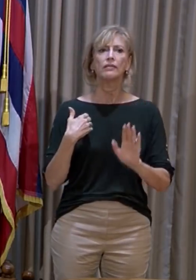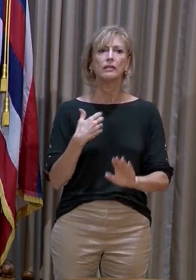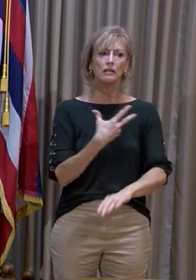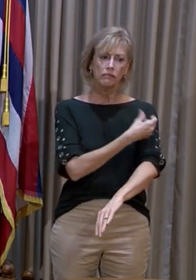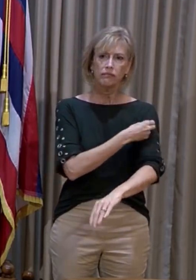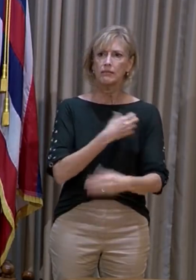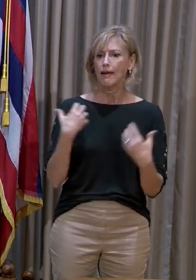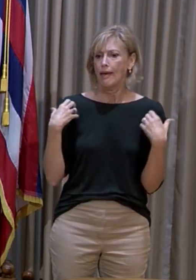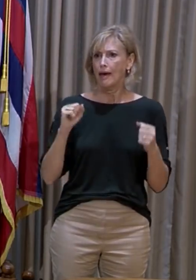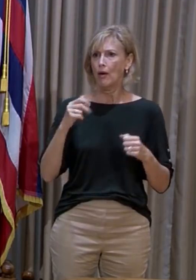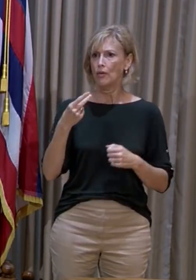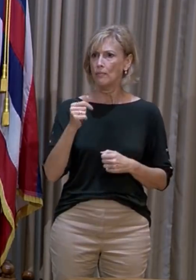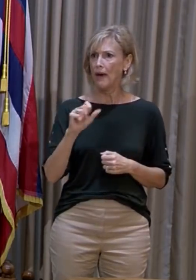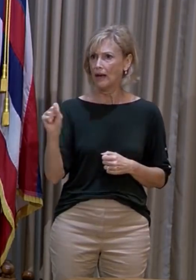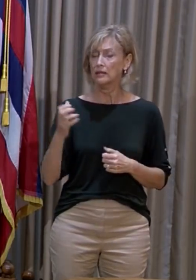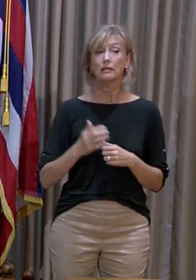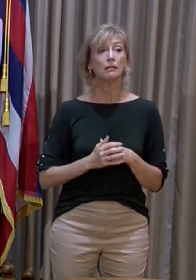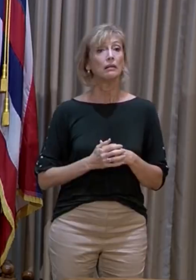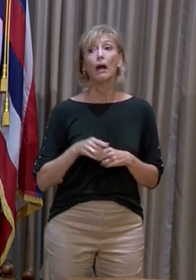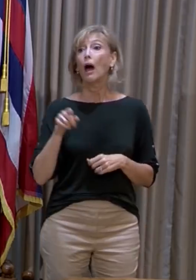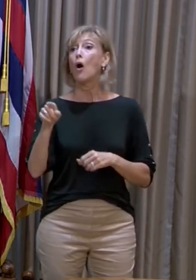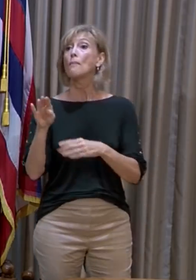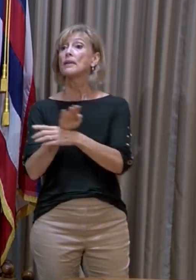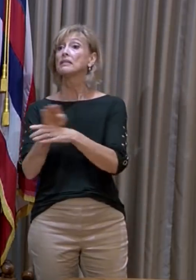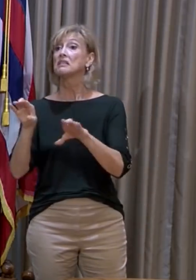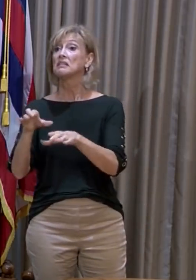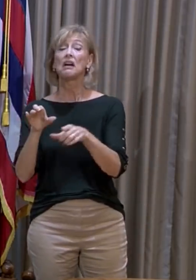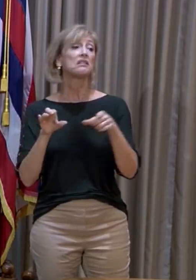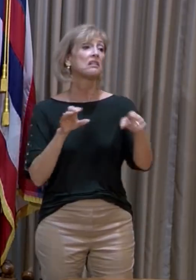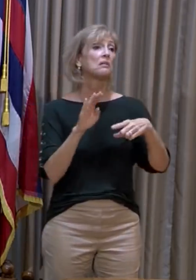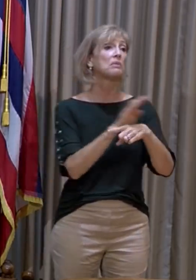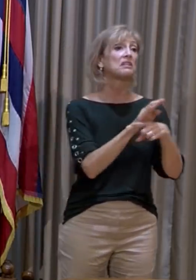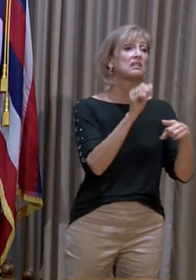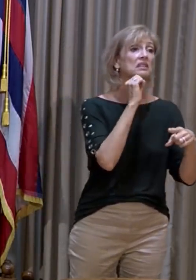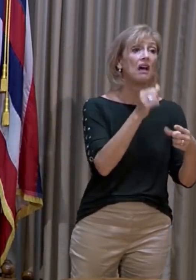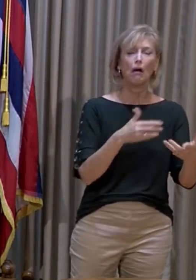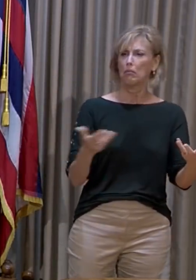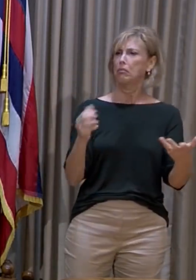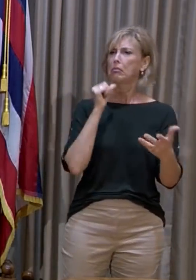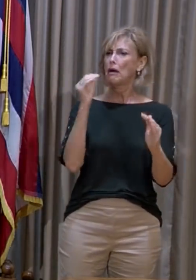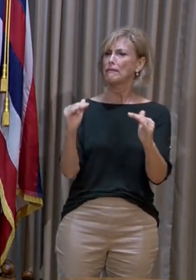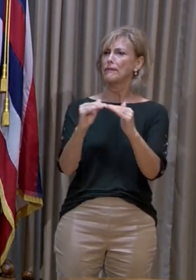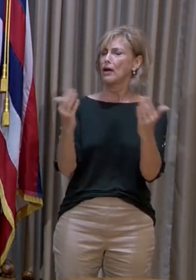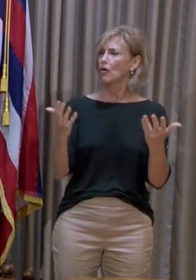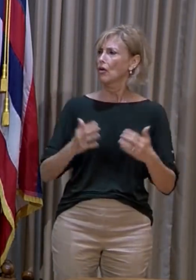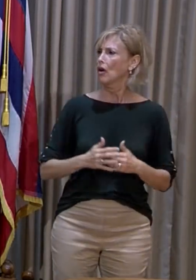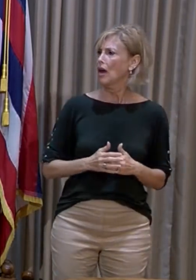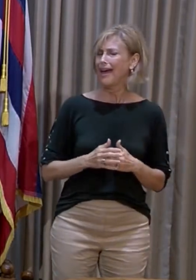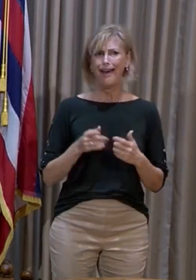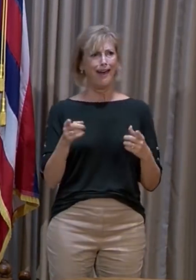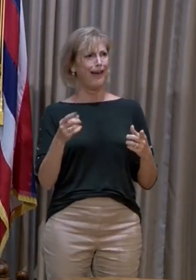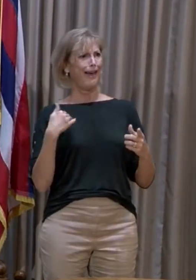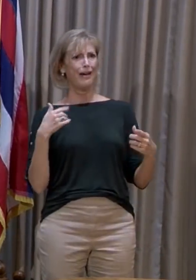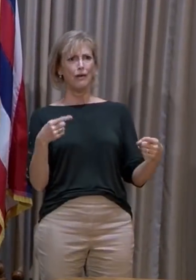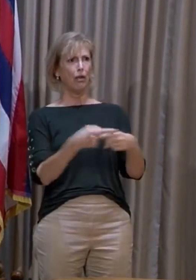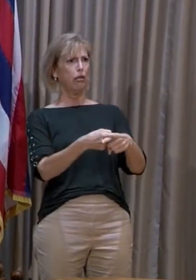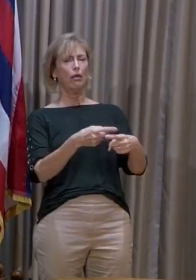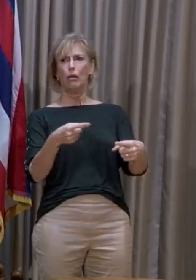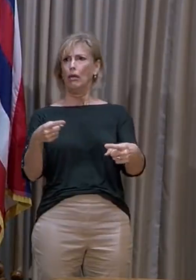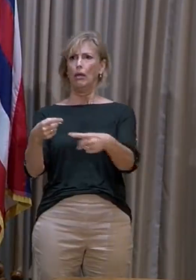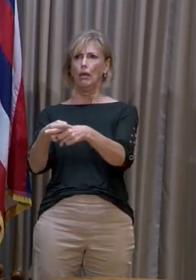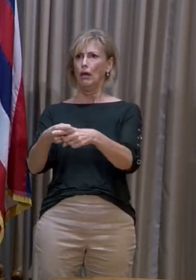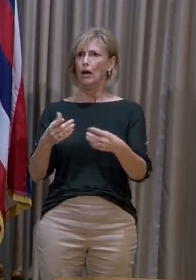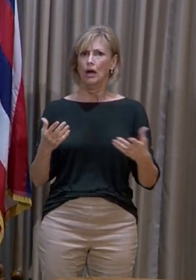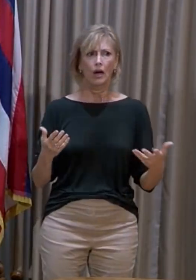because one business doing it and another one does it and it's not fair and they run into all kinds of conflicts. They need the